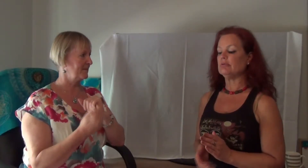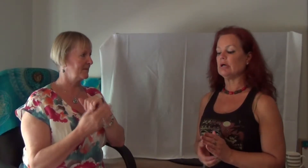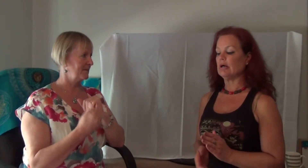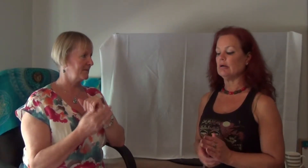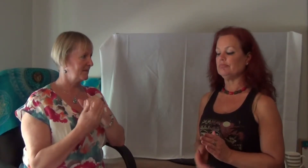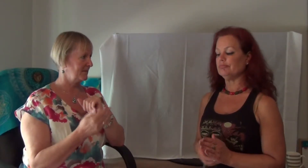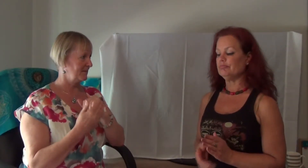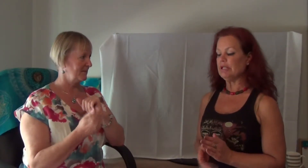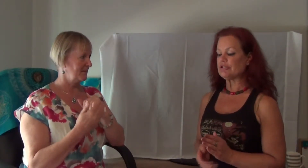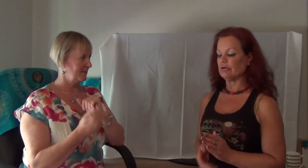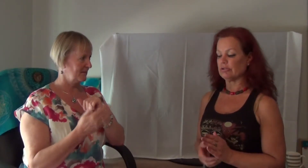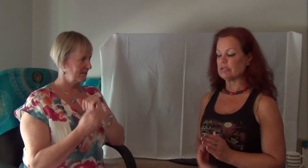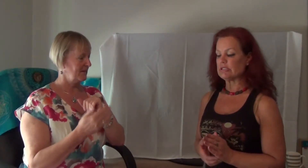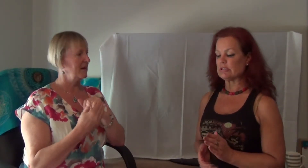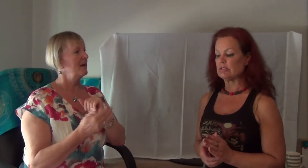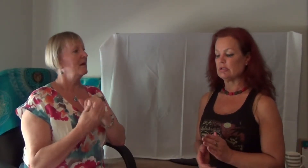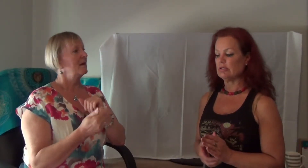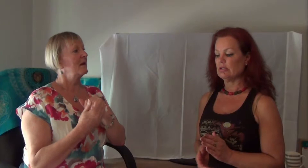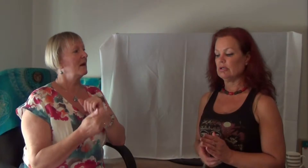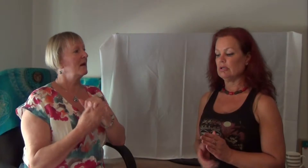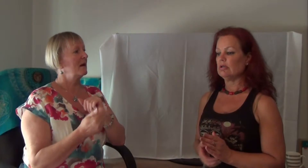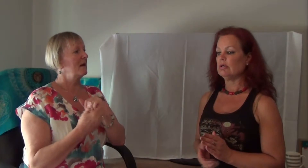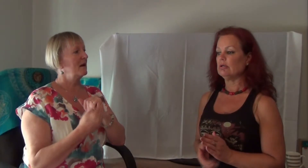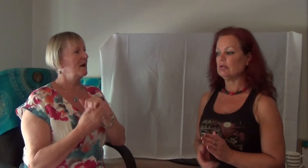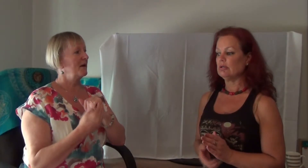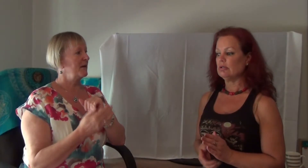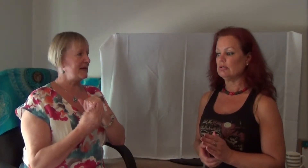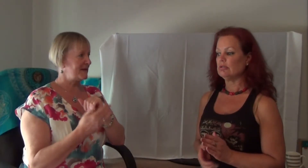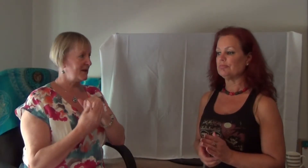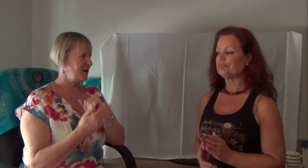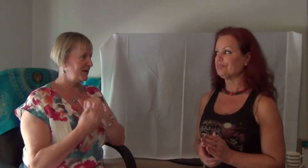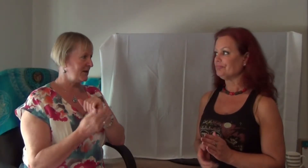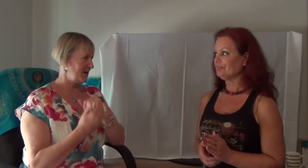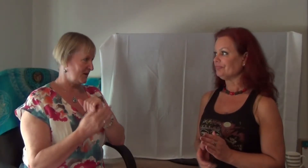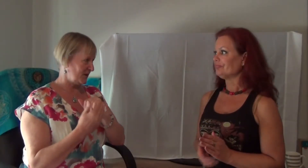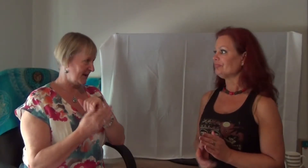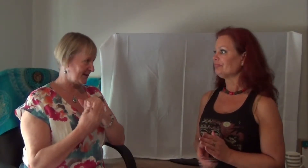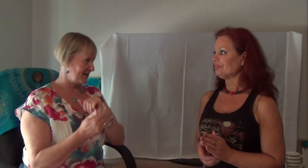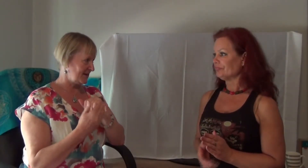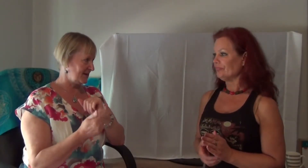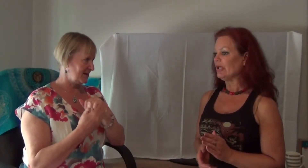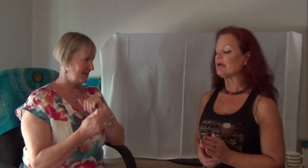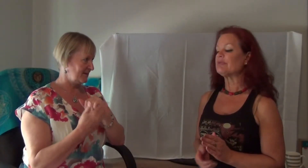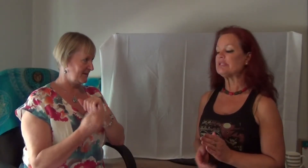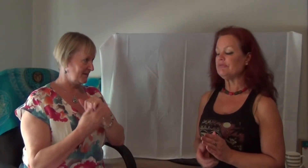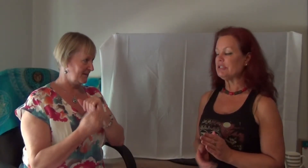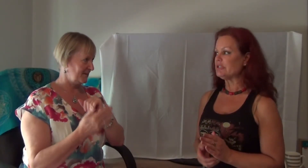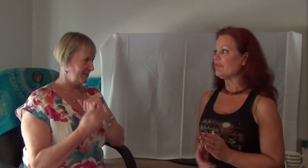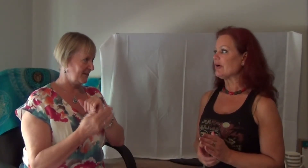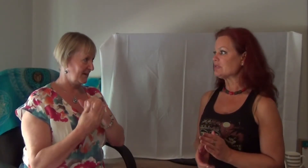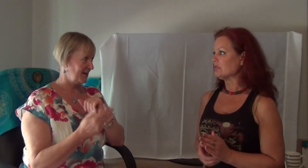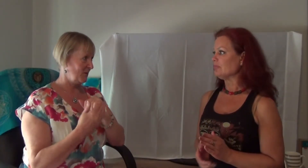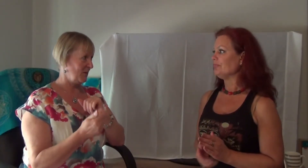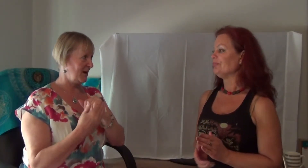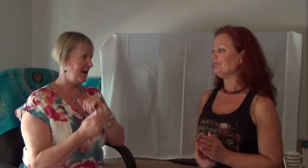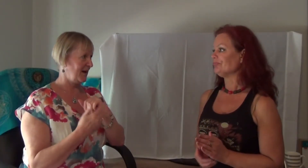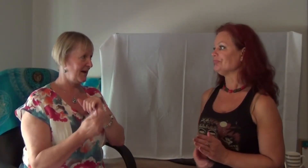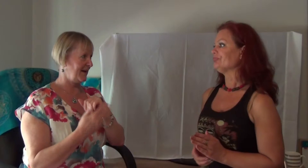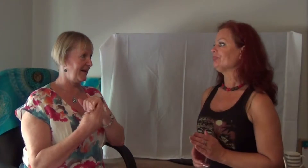mid shoulders. That I received in 2000. That I received in 2000. When I had